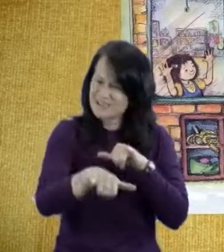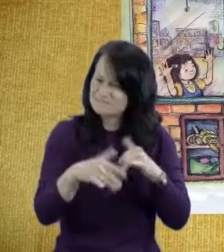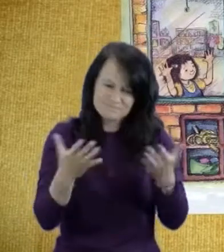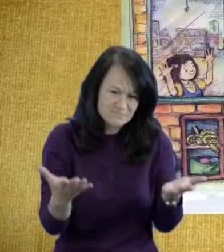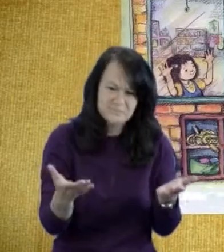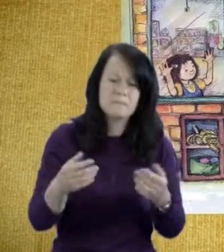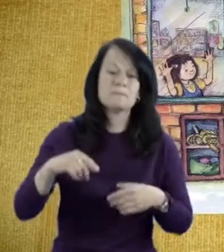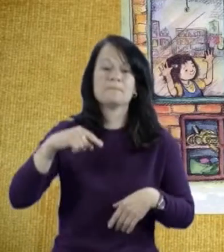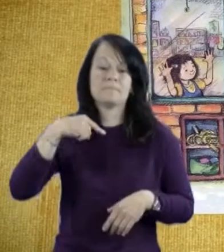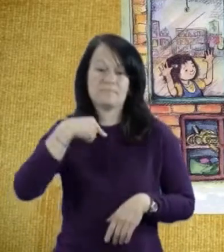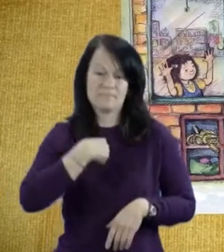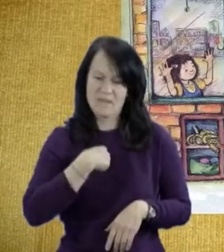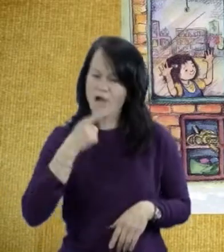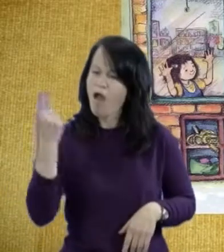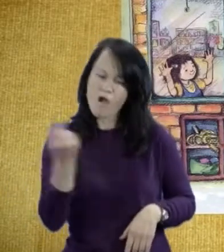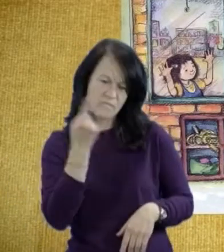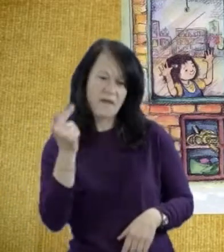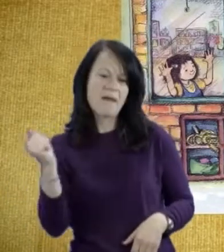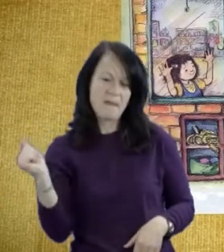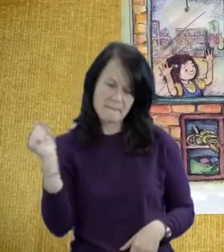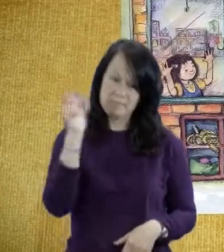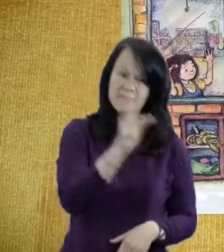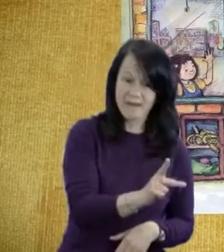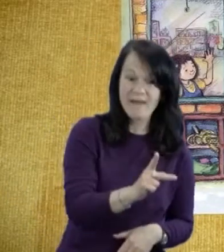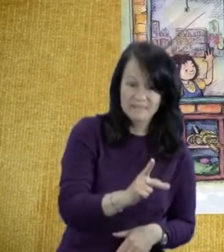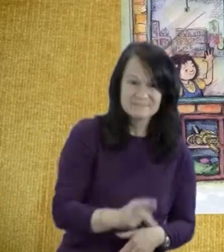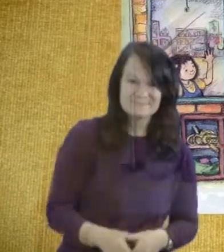Although I can't stay, I'll always come back